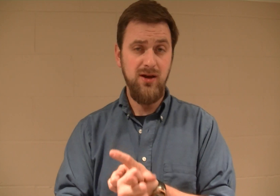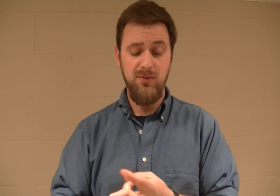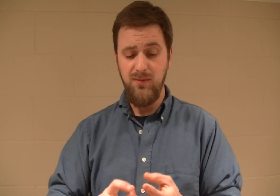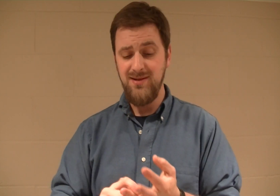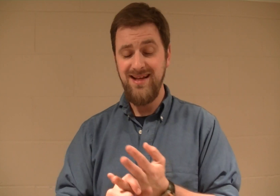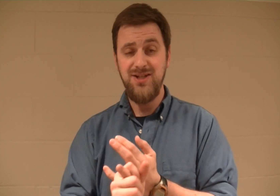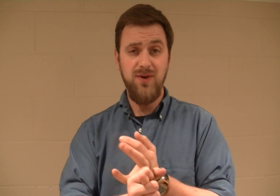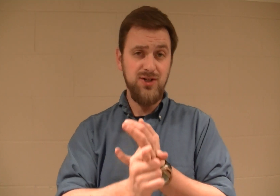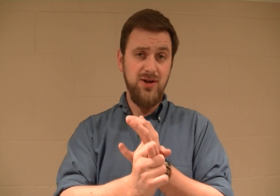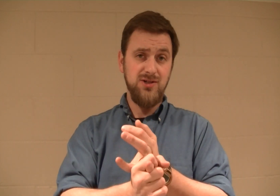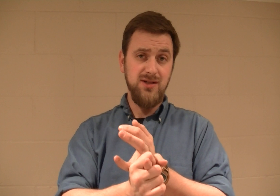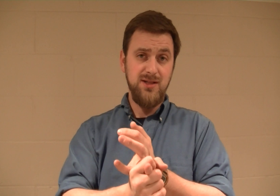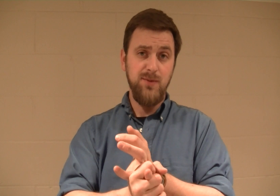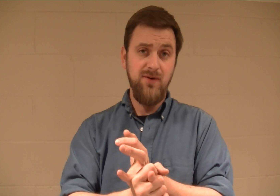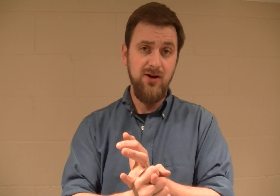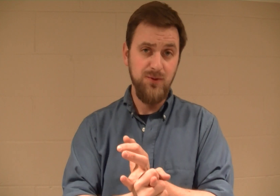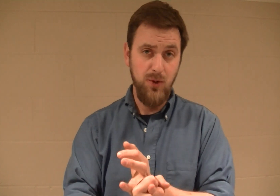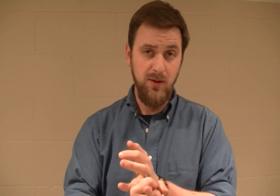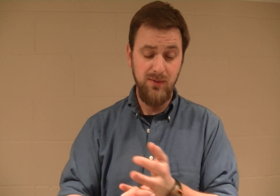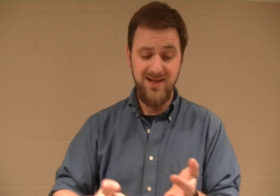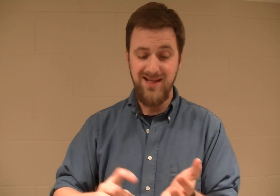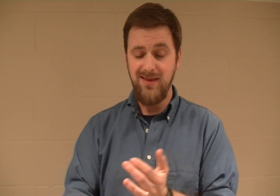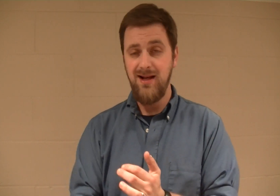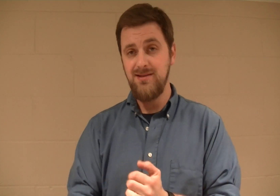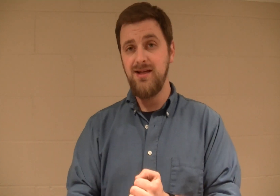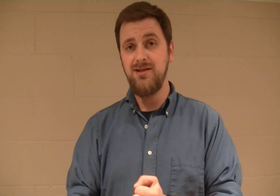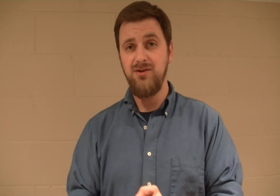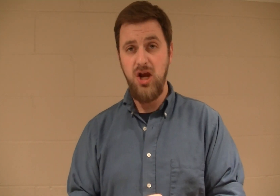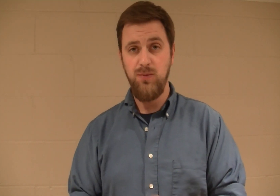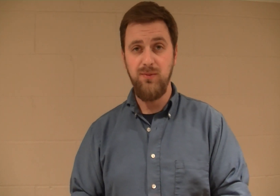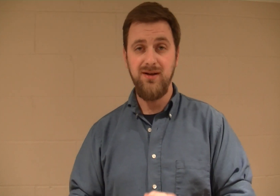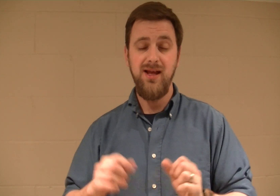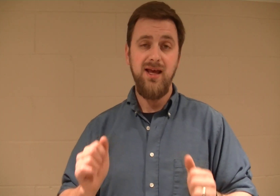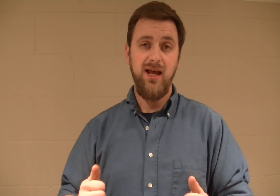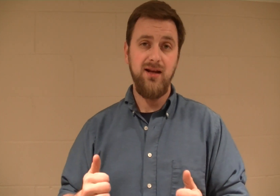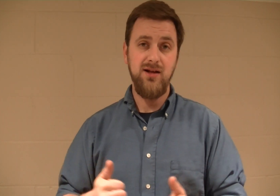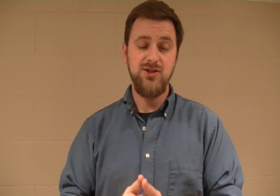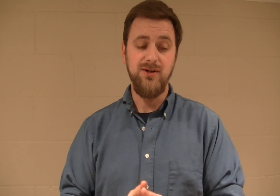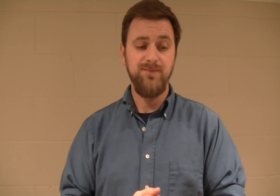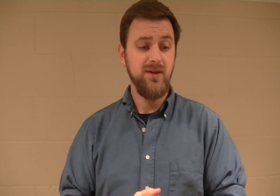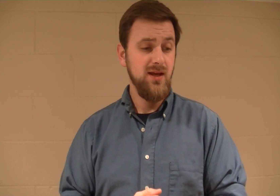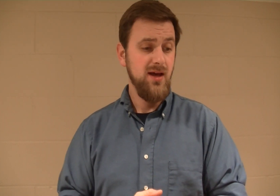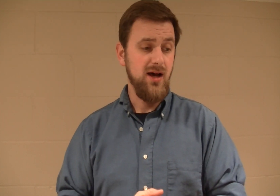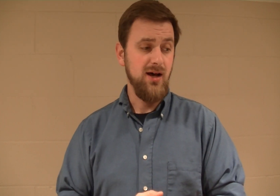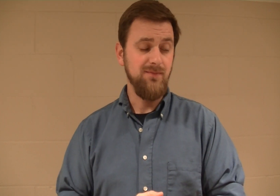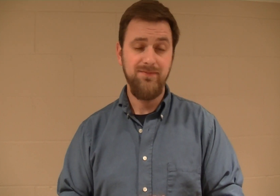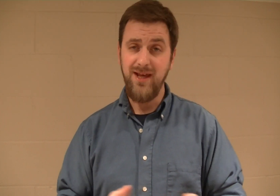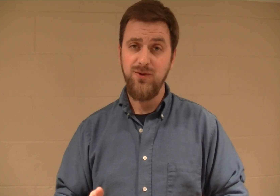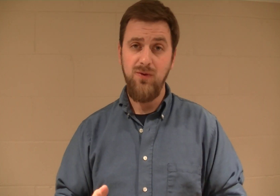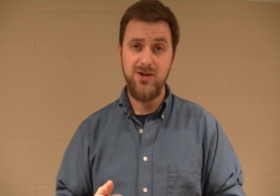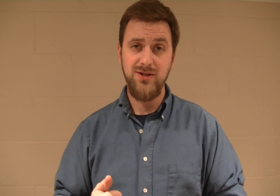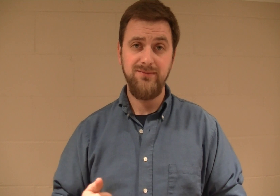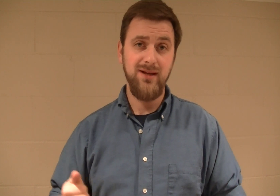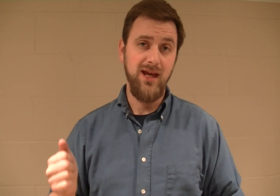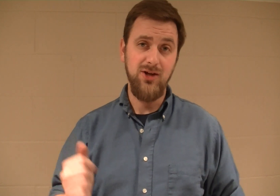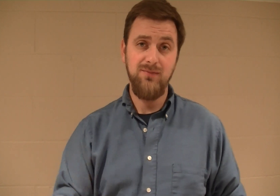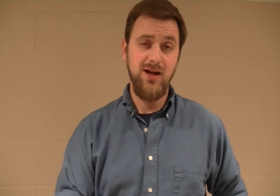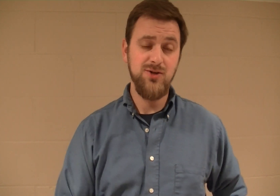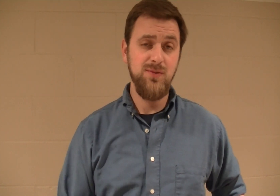carry permits, that is registration and concealable firearms with Omaha police, and that is the concealed carry permit in a nutshell. Thanks for watchin'. Again, Patrick Smith,